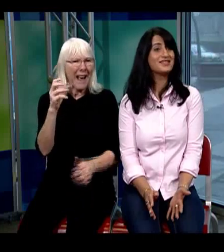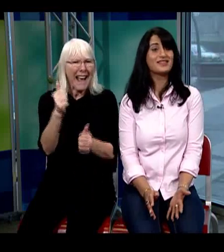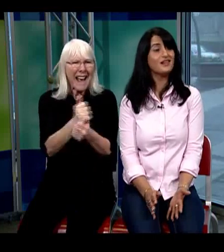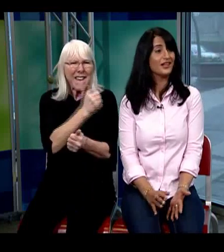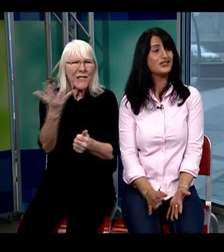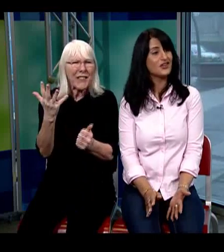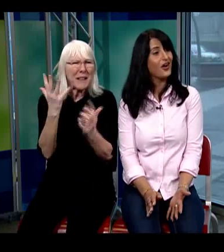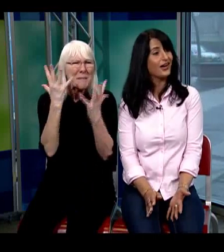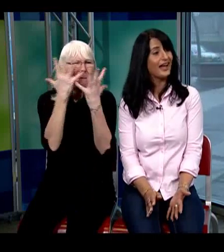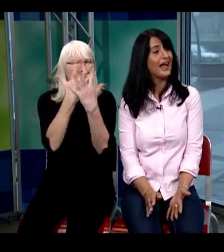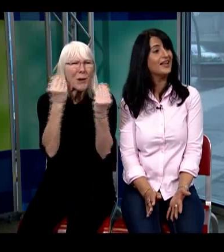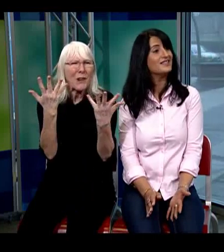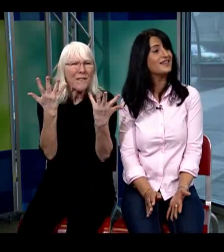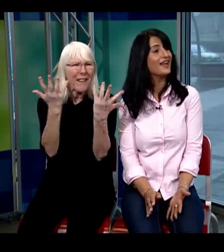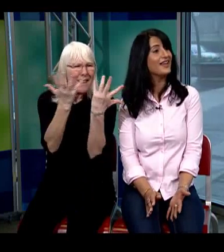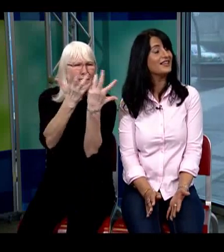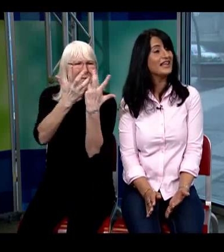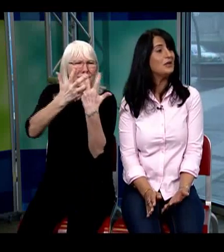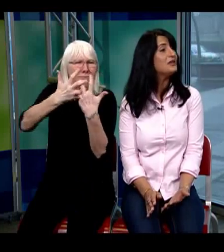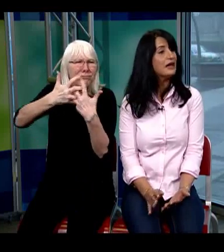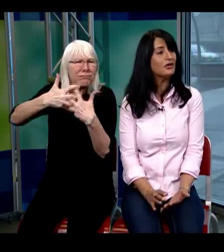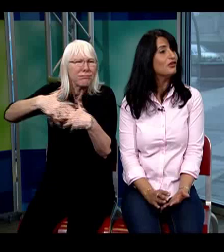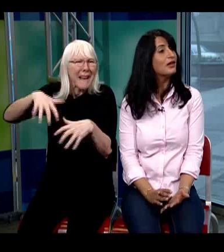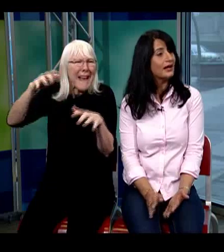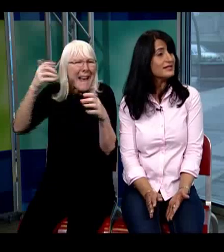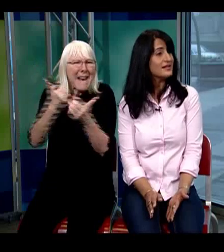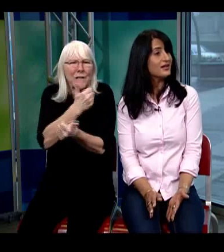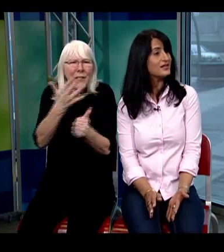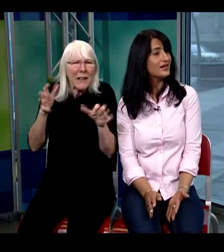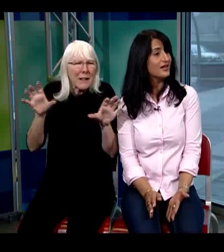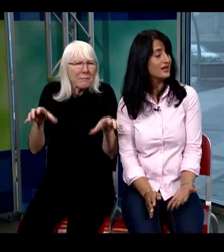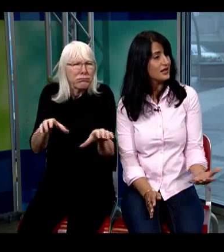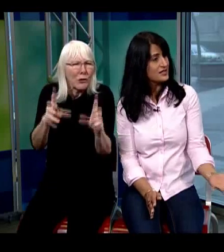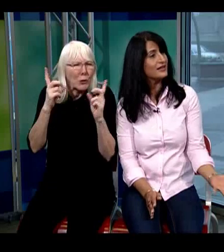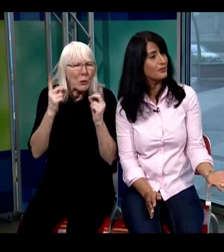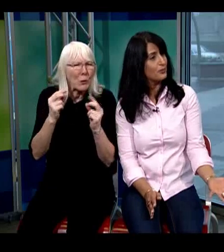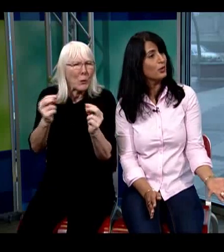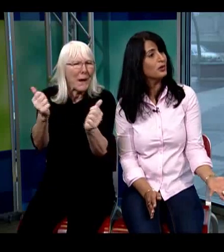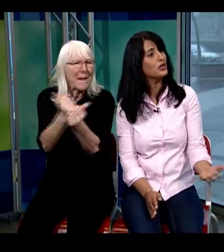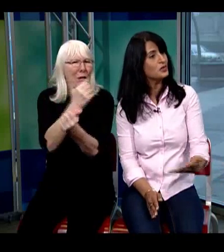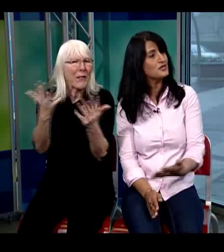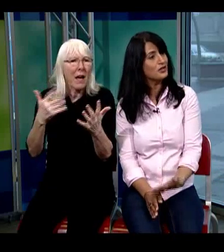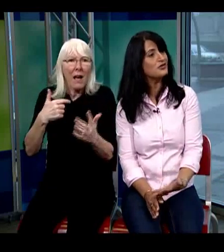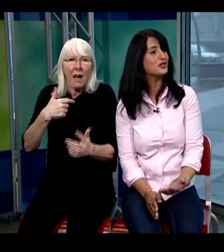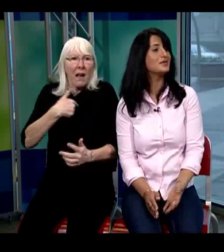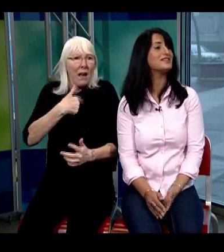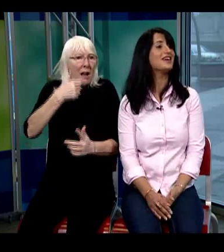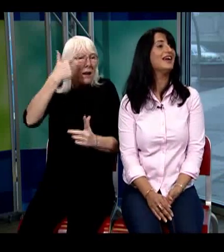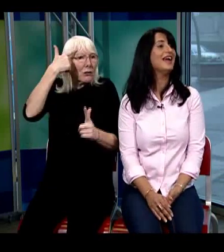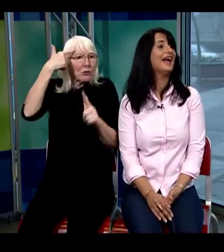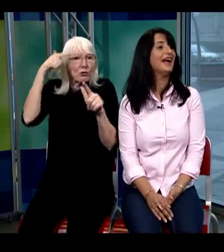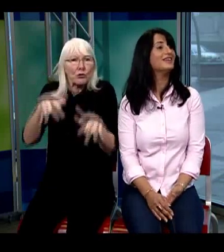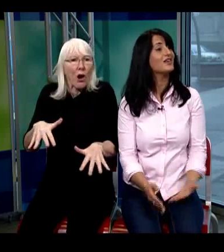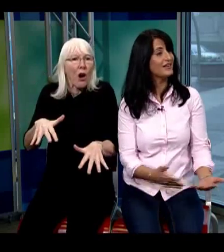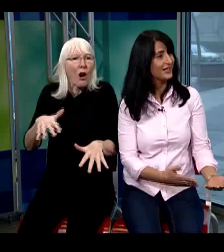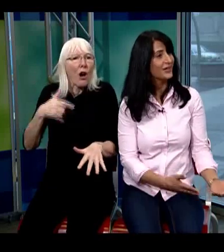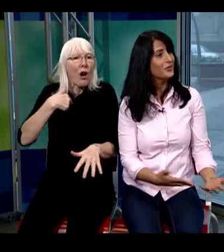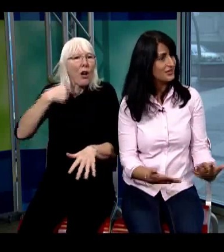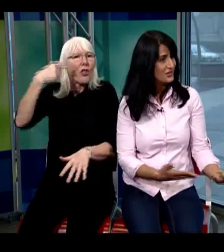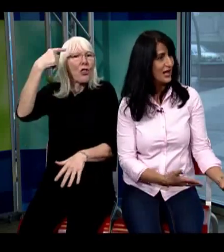still in shock and he never even realized that until that moment when she was introduced and you know she